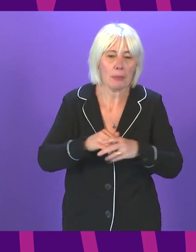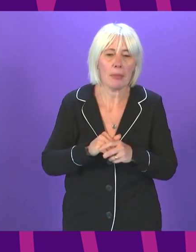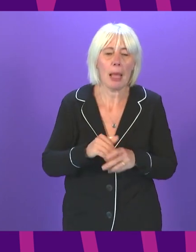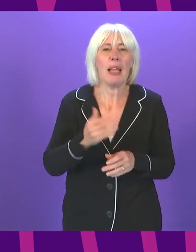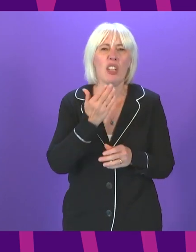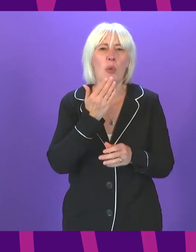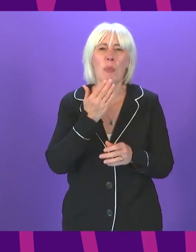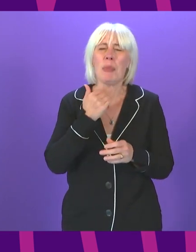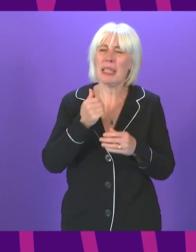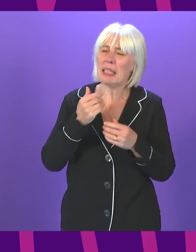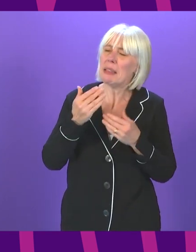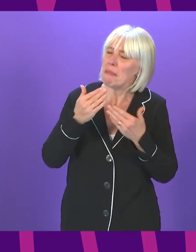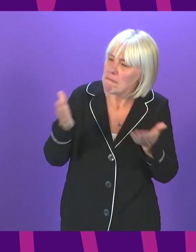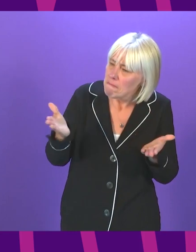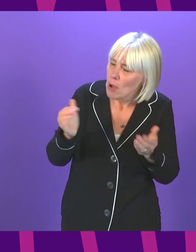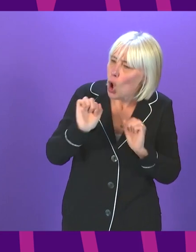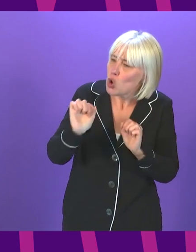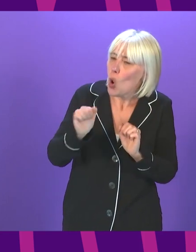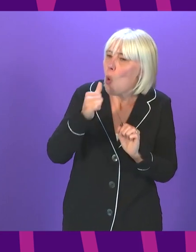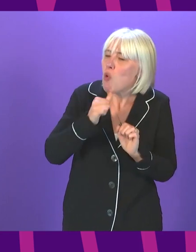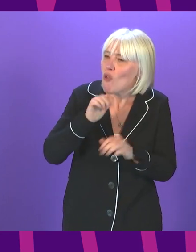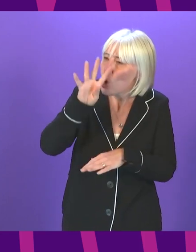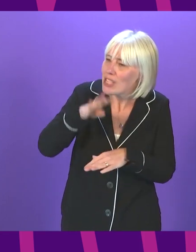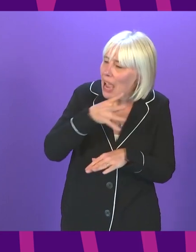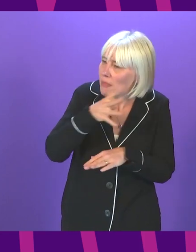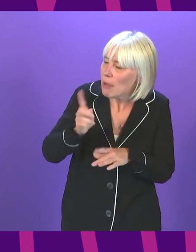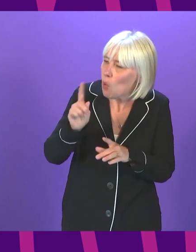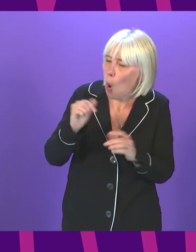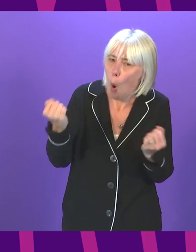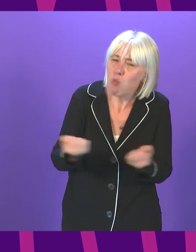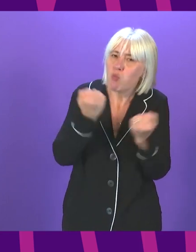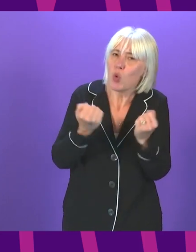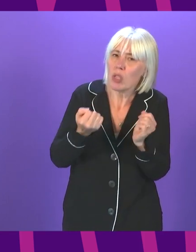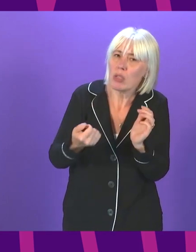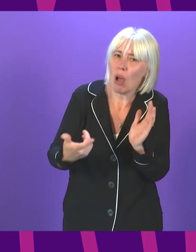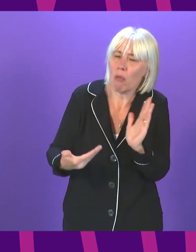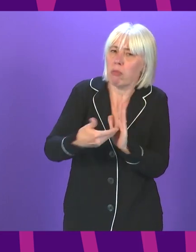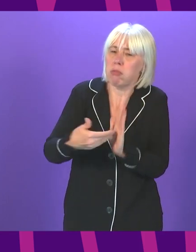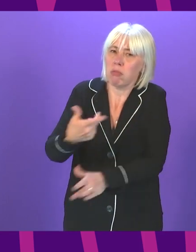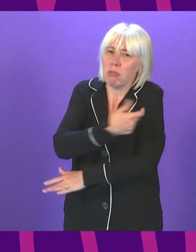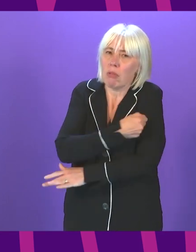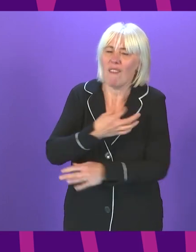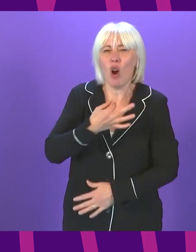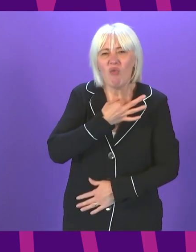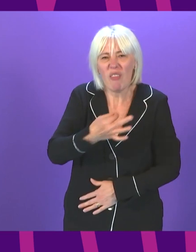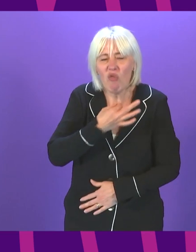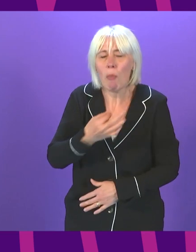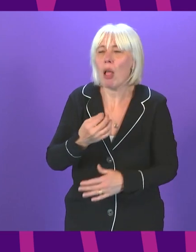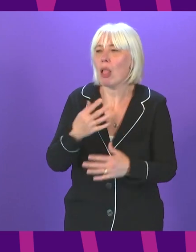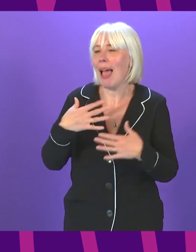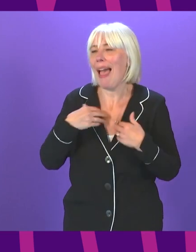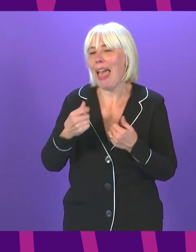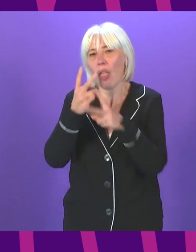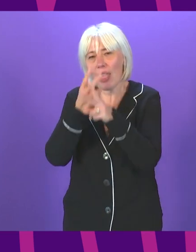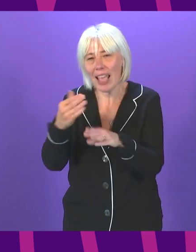you share with the Chamber your preferred timetable for booster vaccines for the very vulnerable, the elderly and health and care workers, for example,